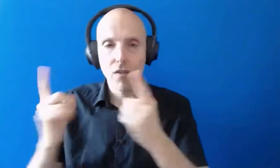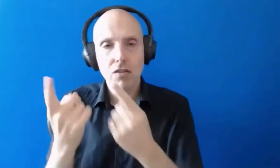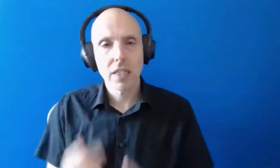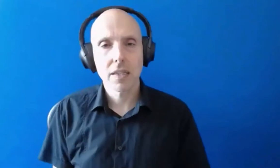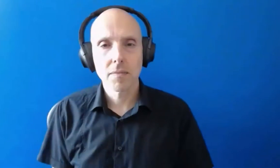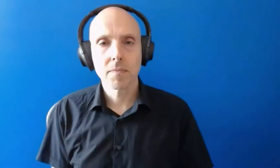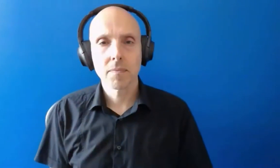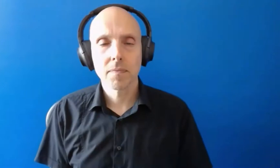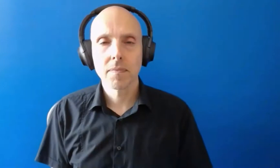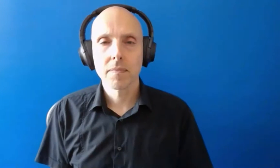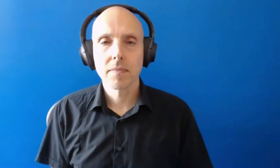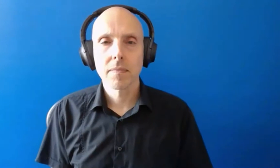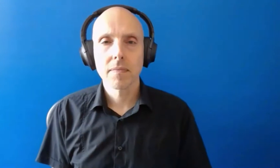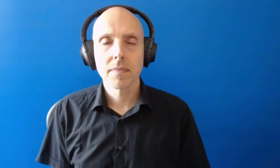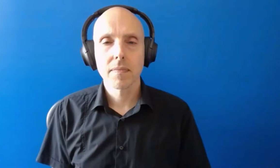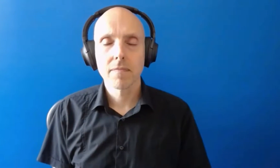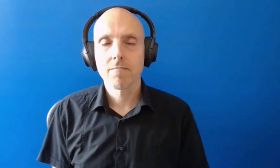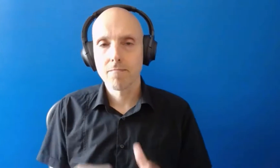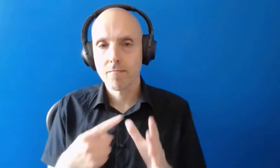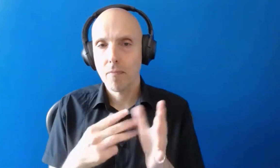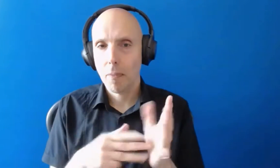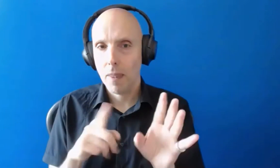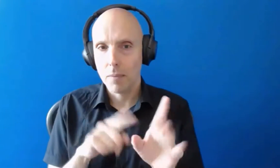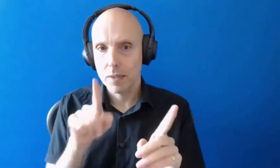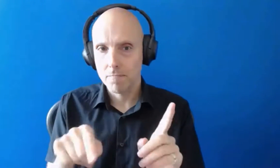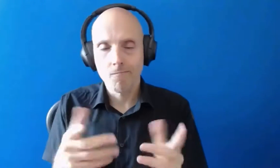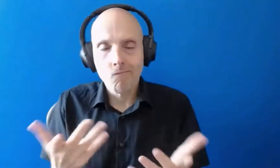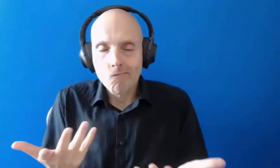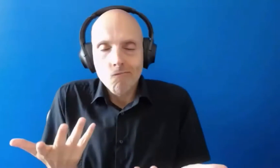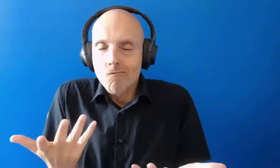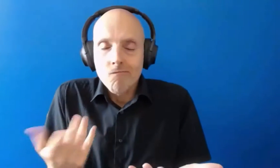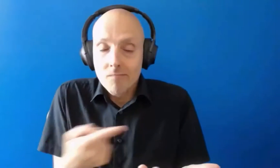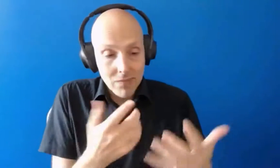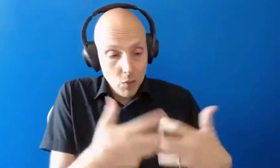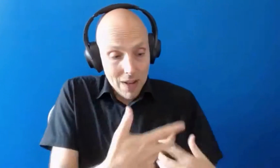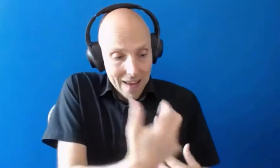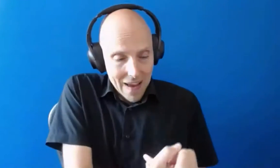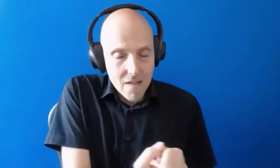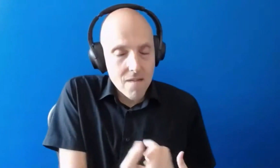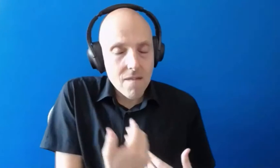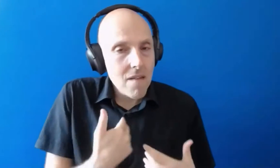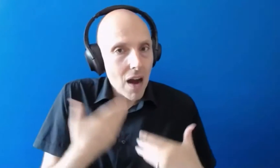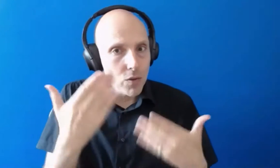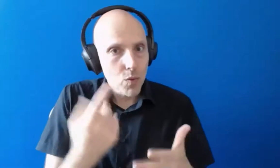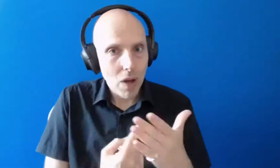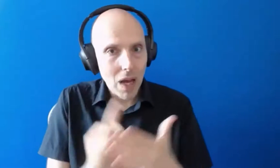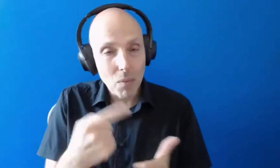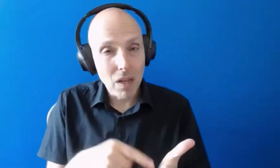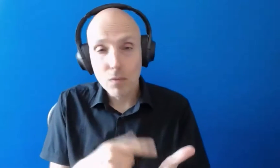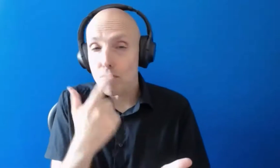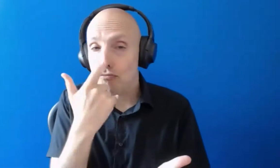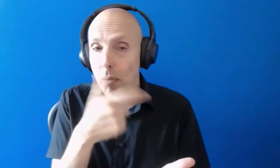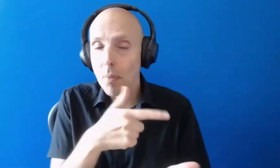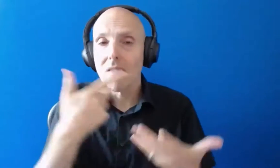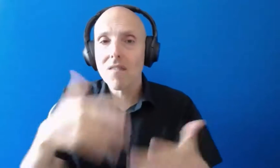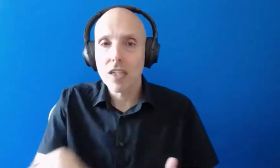yes so um i wouldn't know whether you would um what would happen with that equipment you've already got i would imagine um that it probably would need to be handed